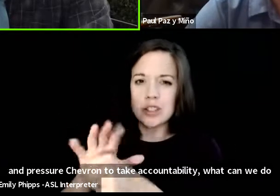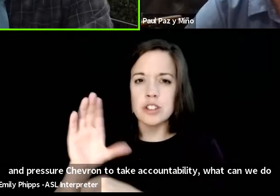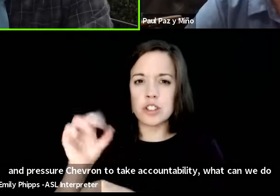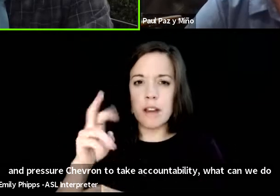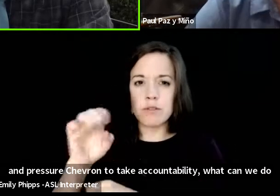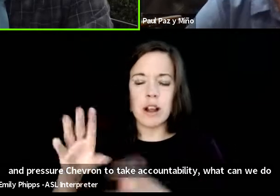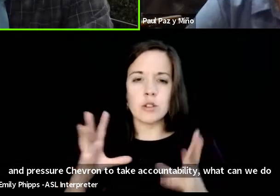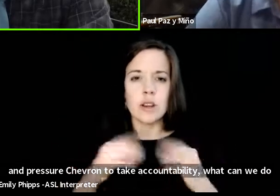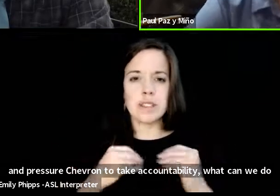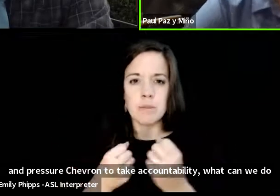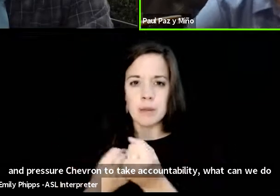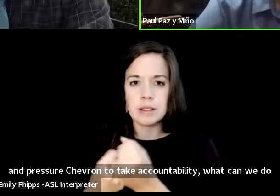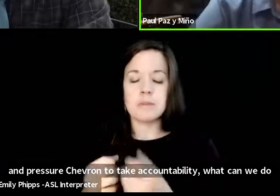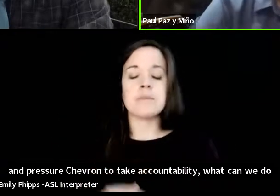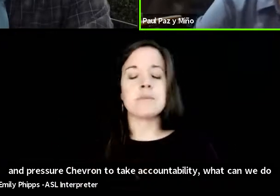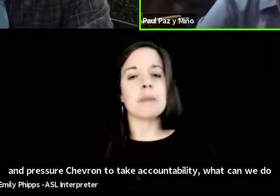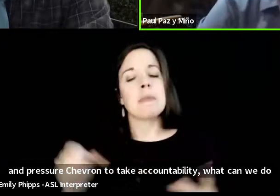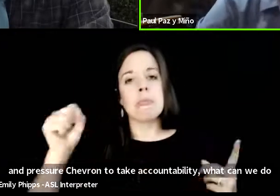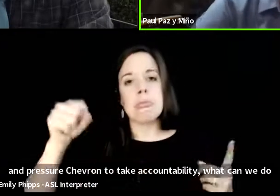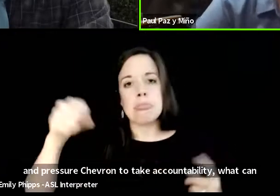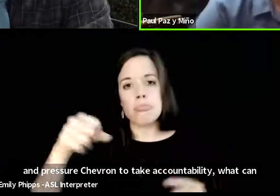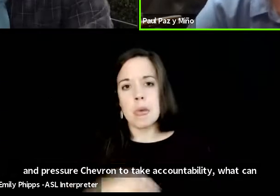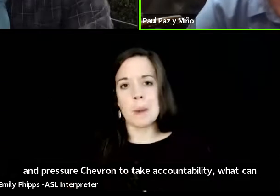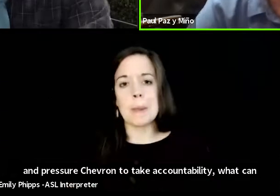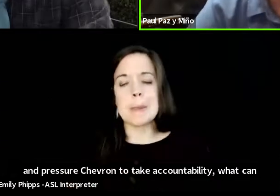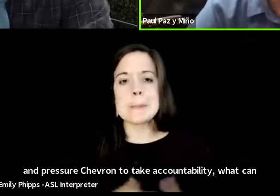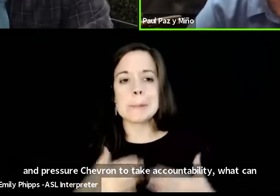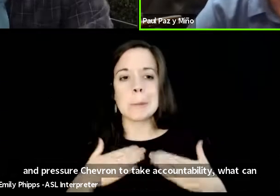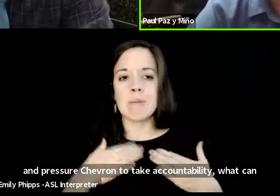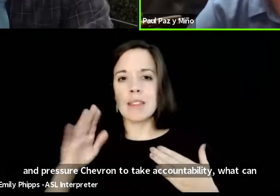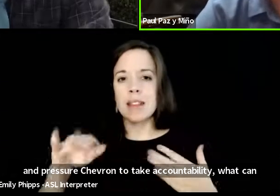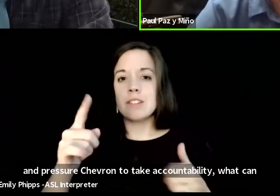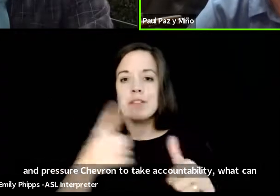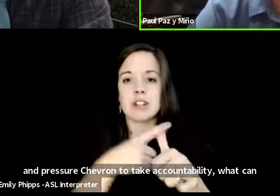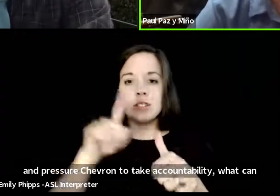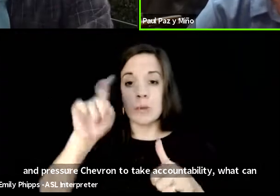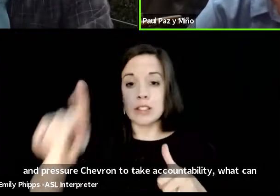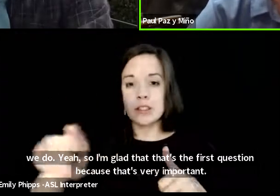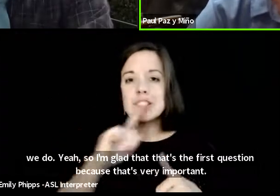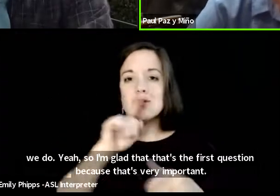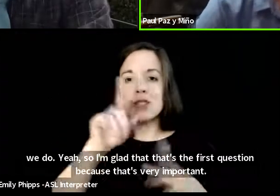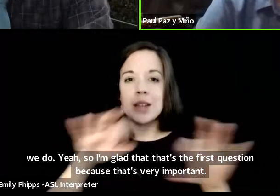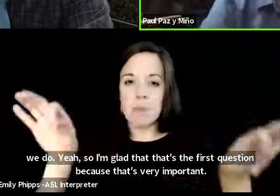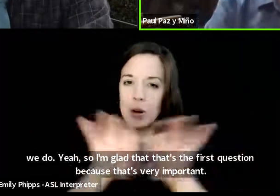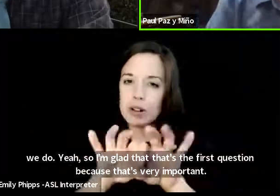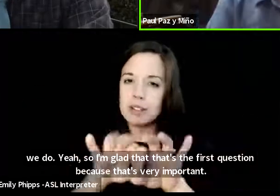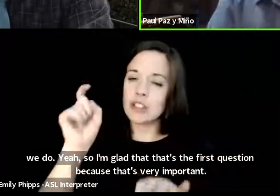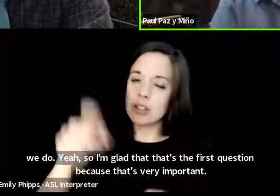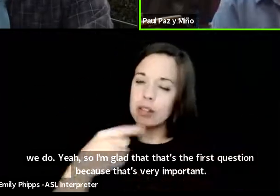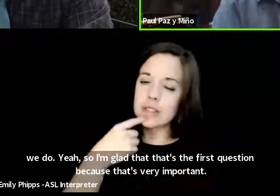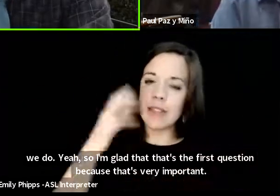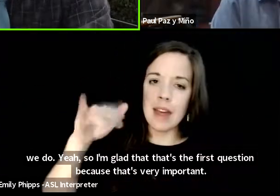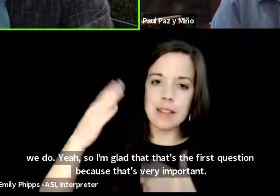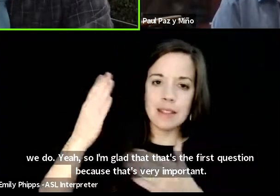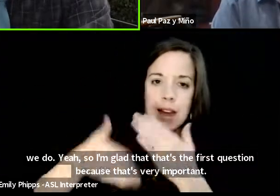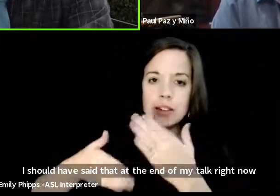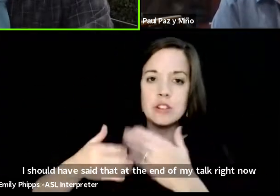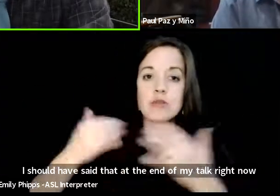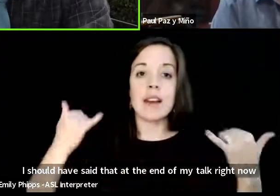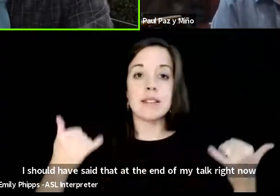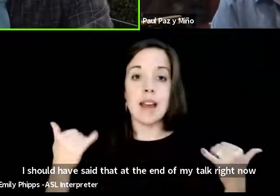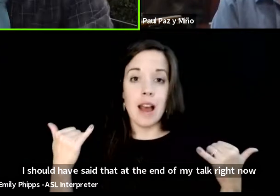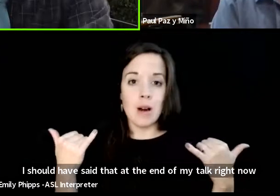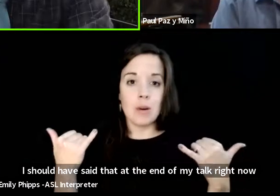do yeah so i'm glad that that's the first question because that's very important and i should have said that uh at the end of my talk right now